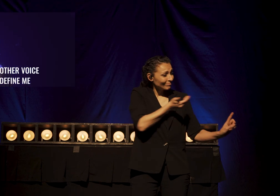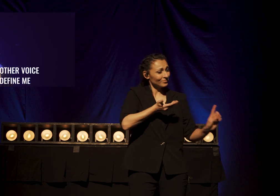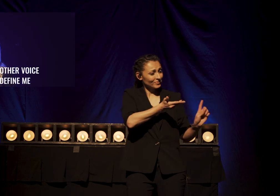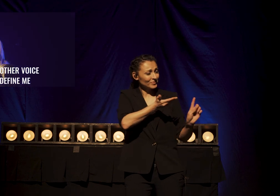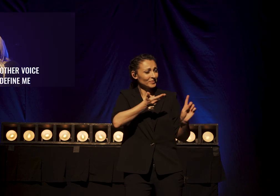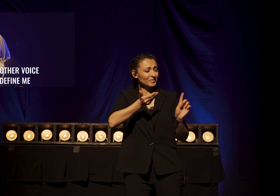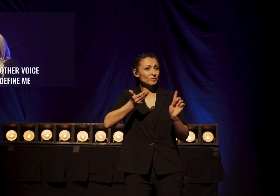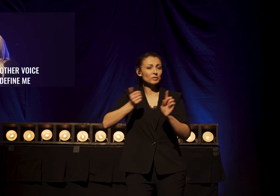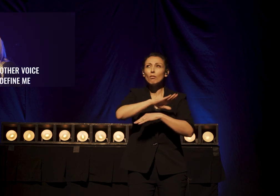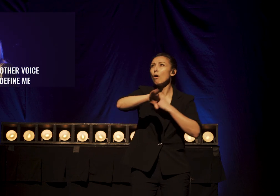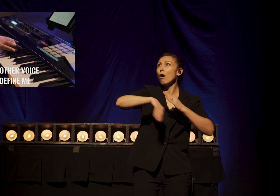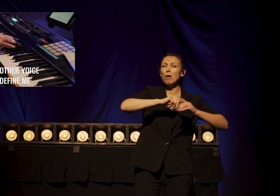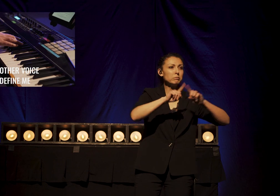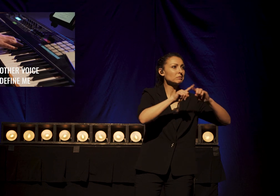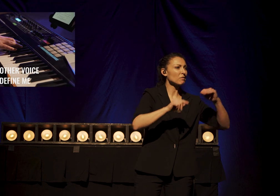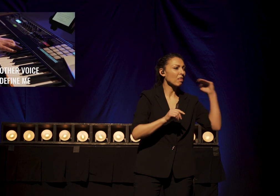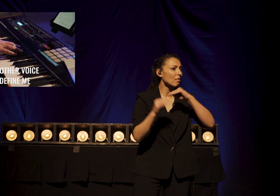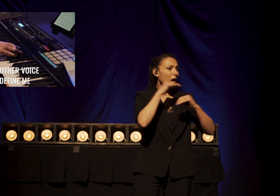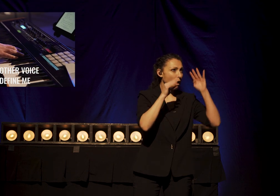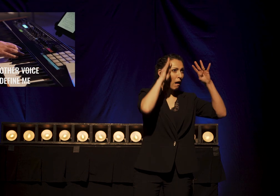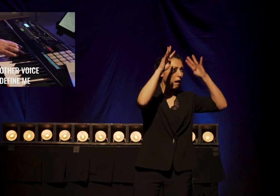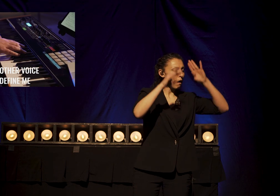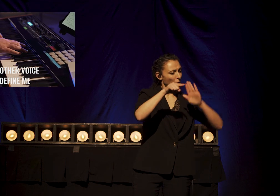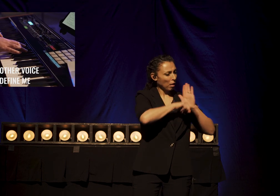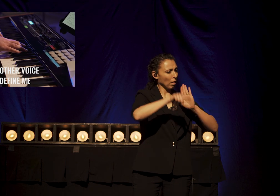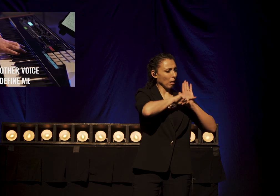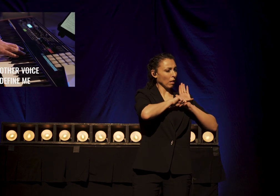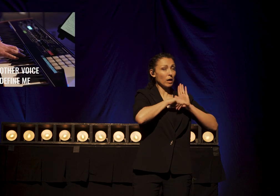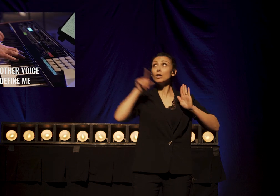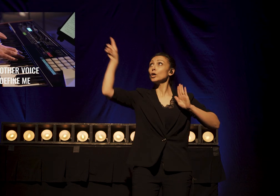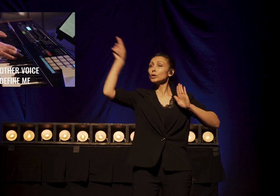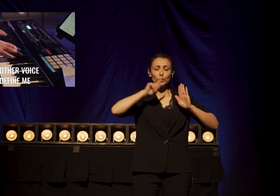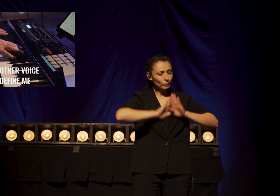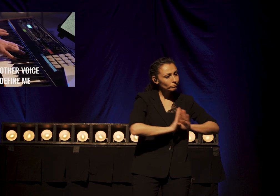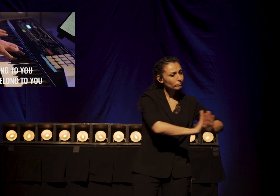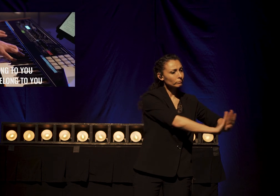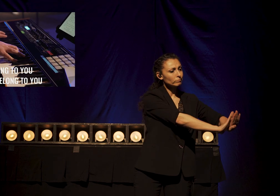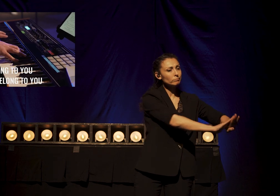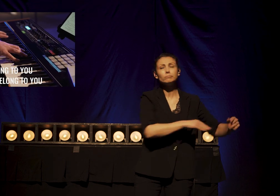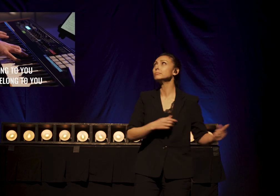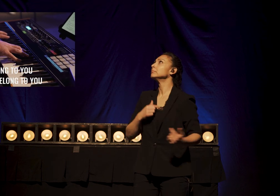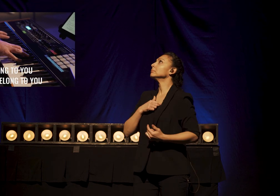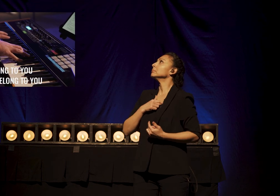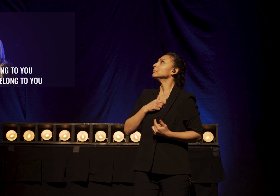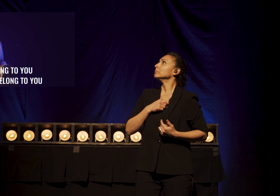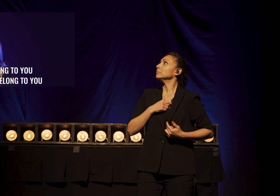And no other voice will define me. I